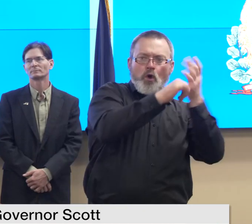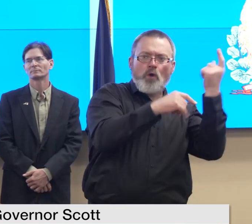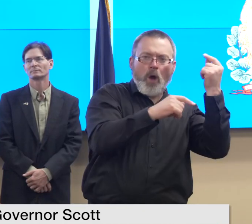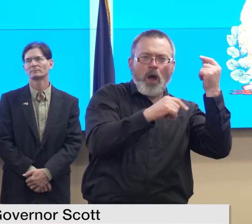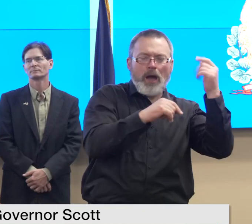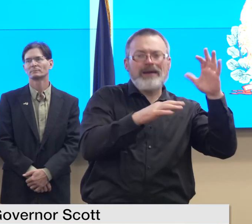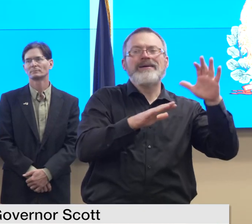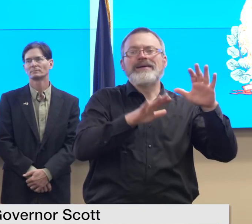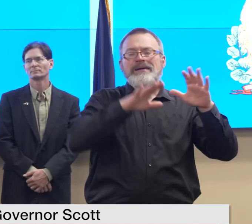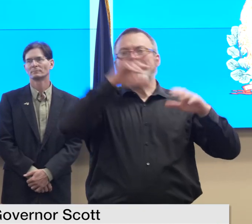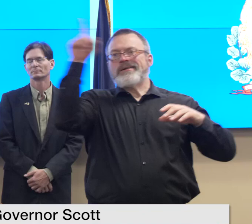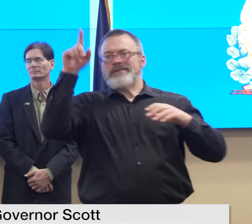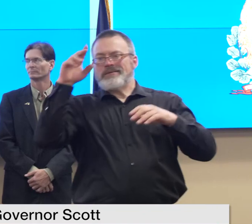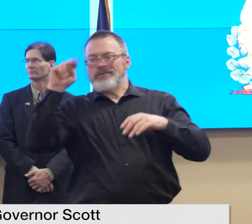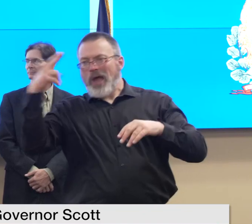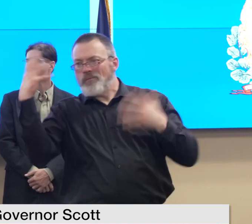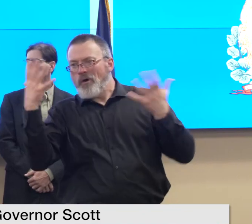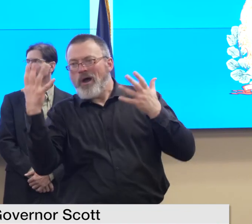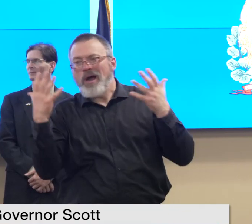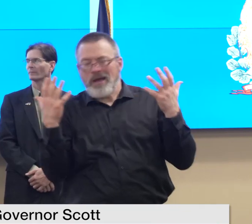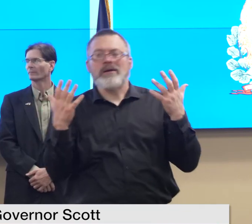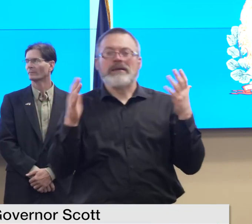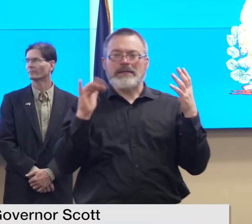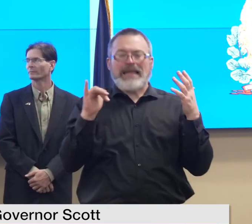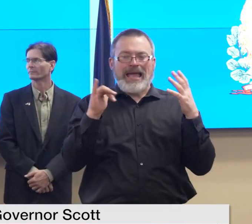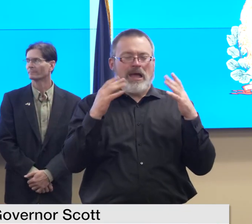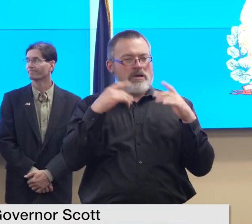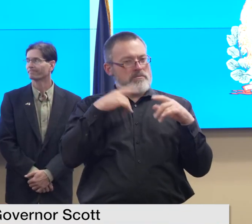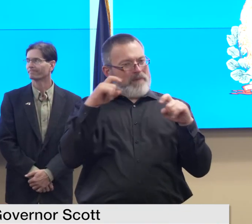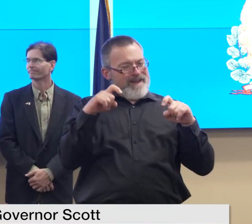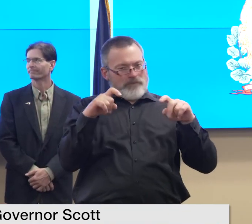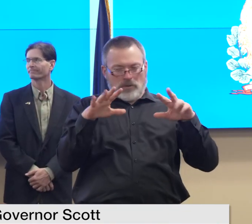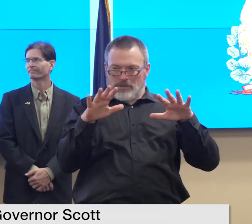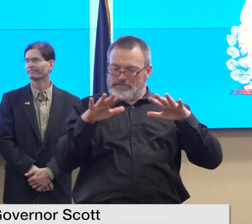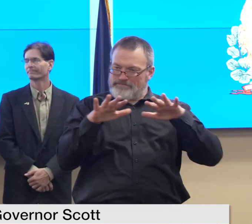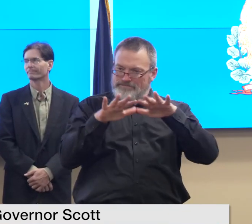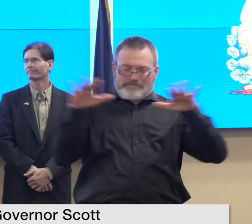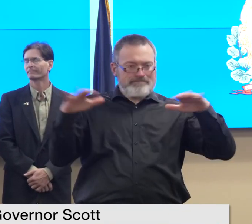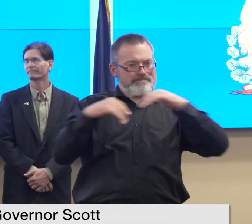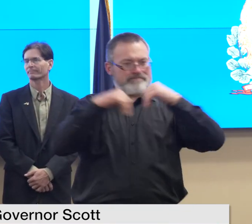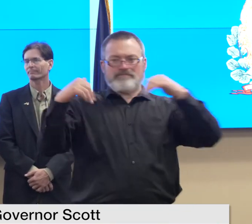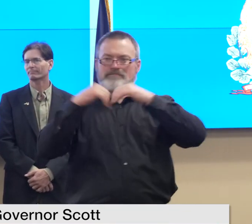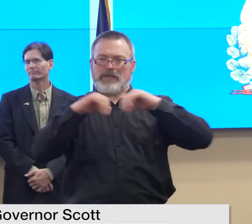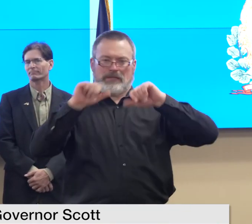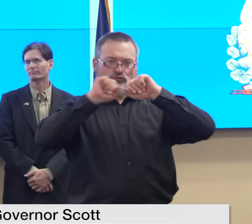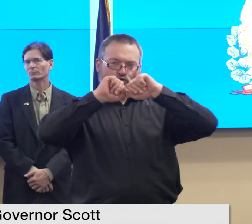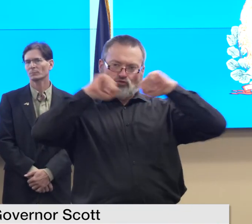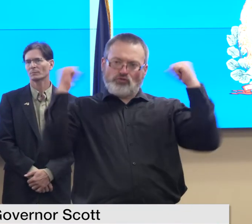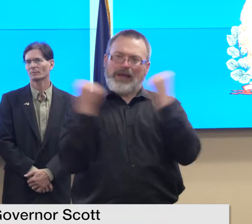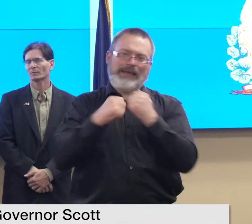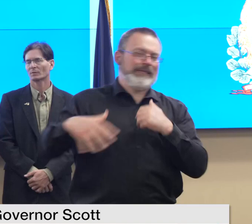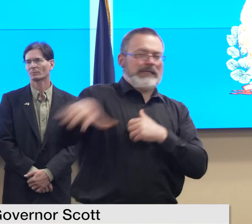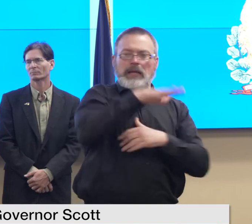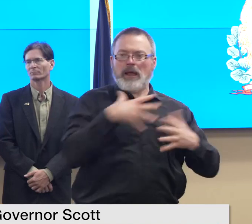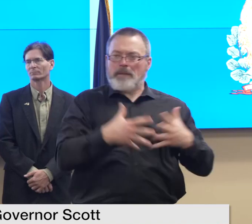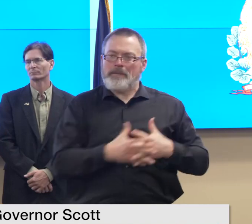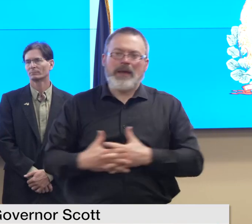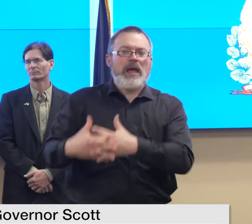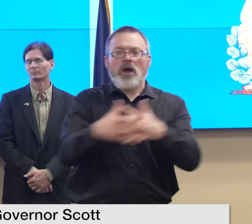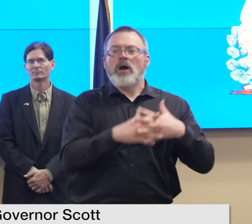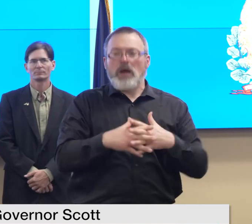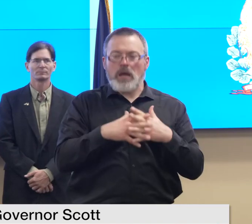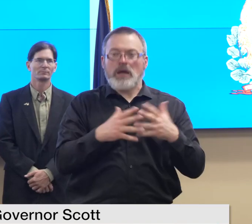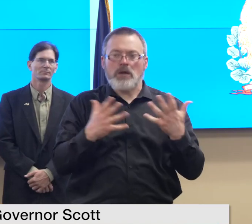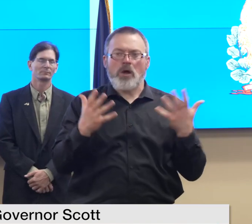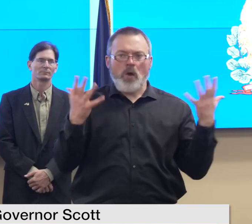have handle redundancy and make sure that we have another process in place so that we aren't impacted across the board